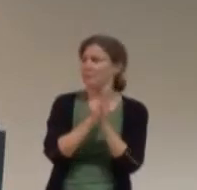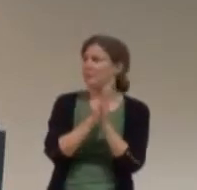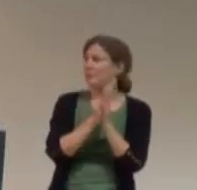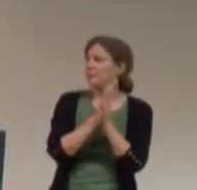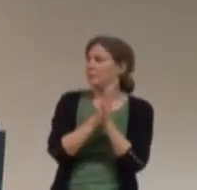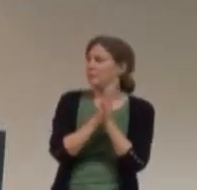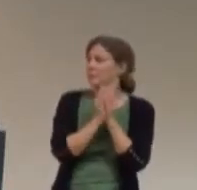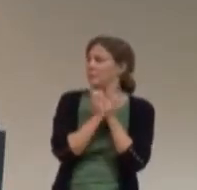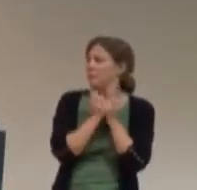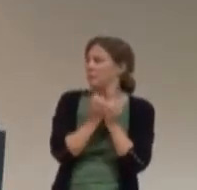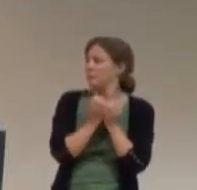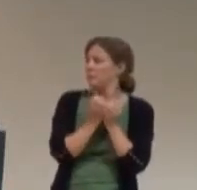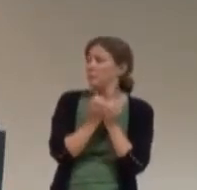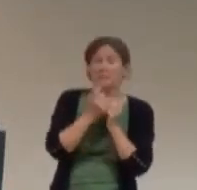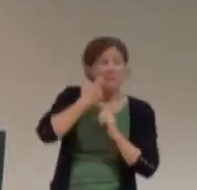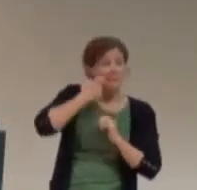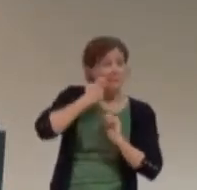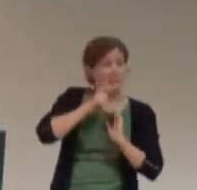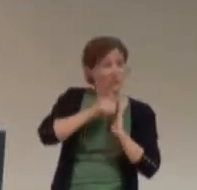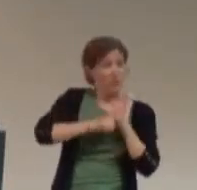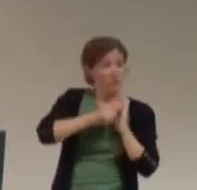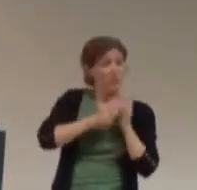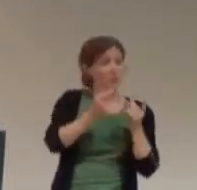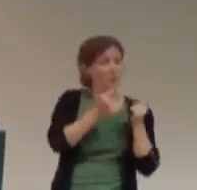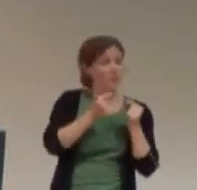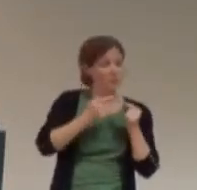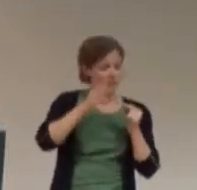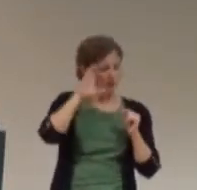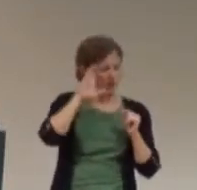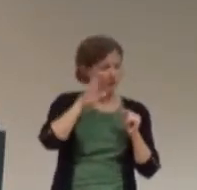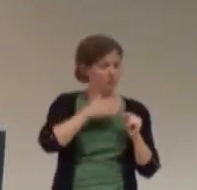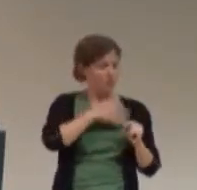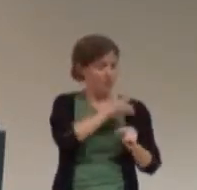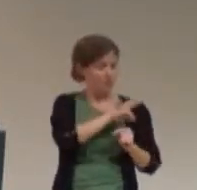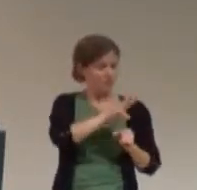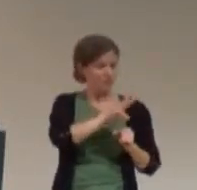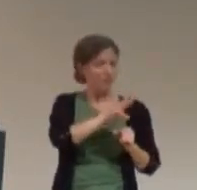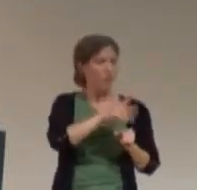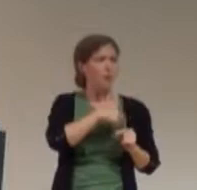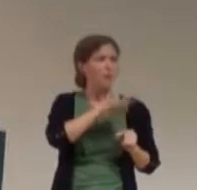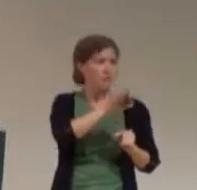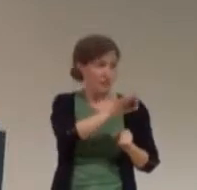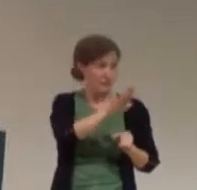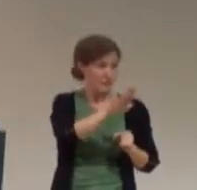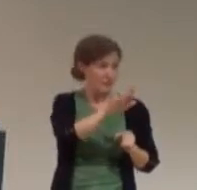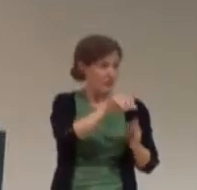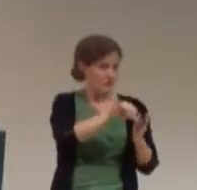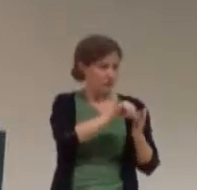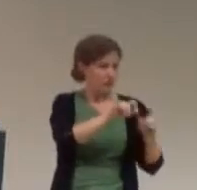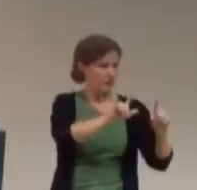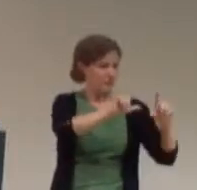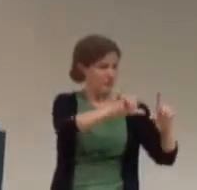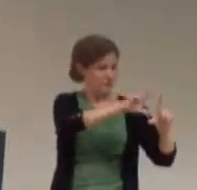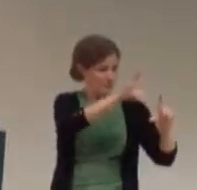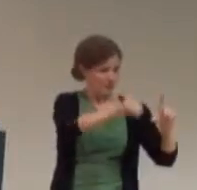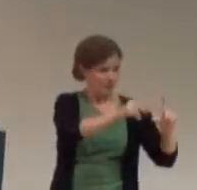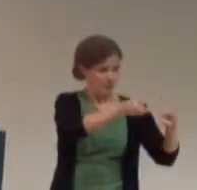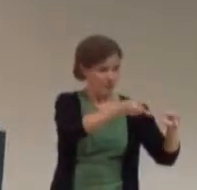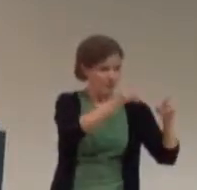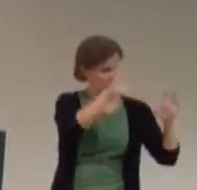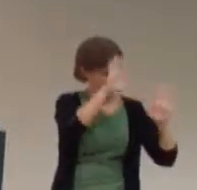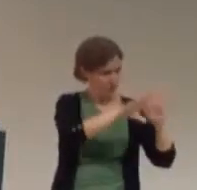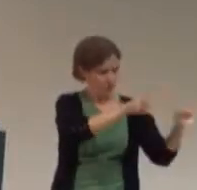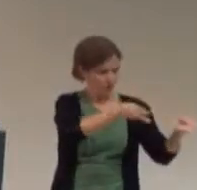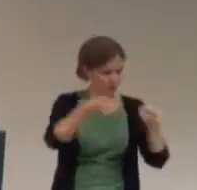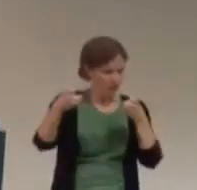recent, uh, article, they grabbed a picture off of my website, or off of my Facebook, sorry, of me in my bathing suit for the